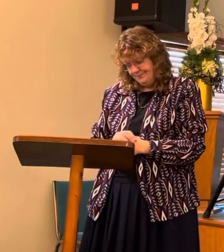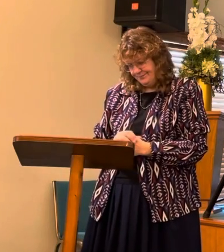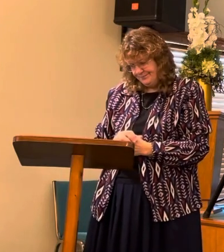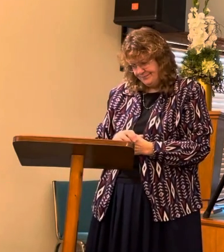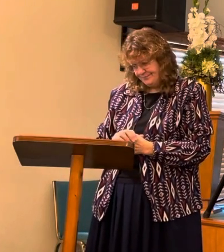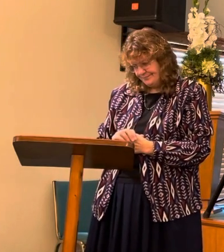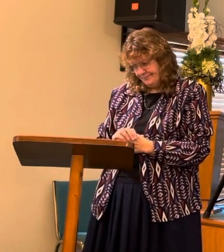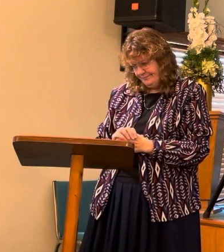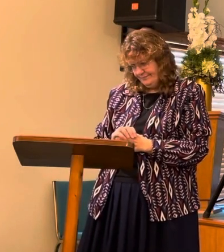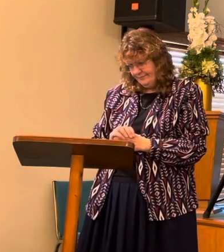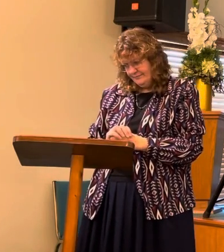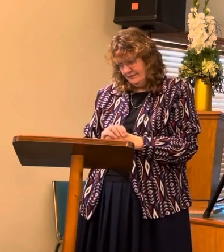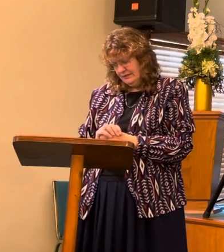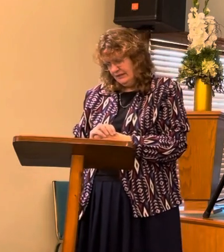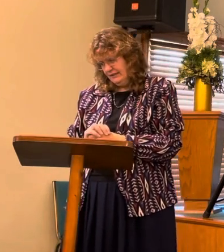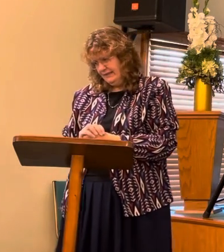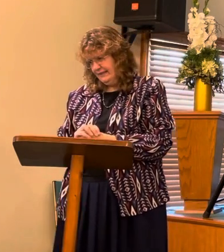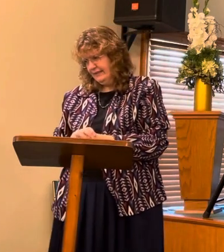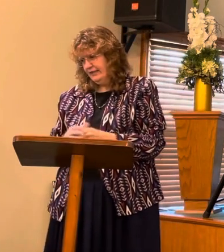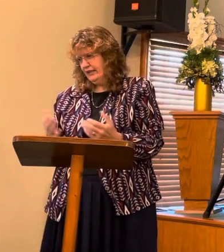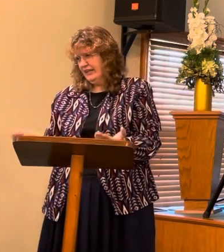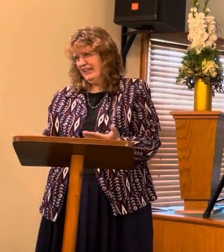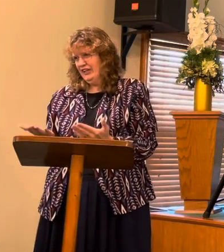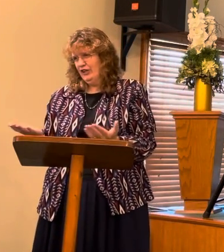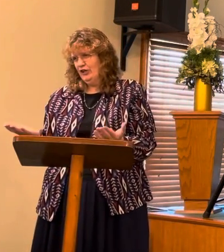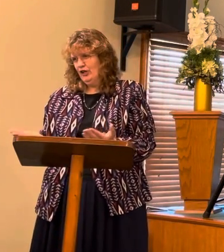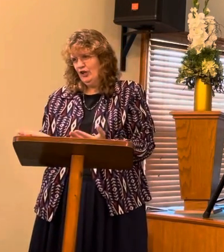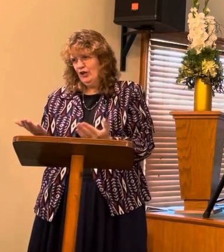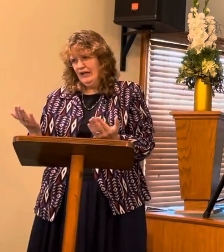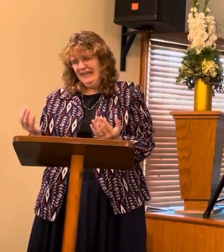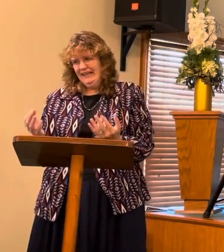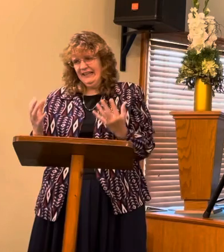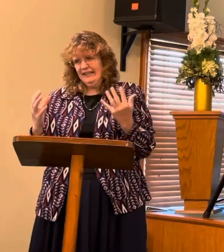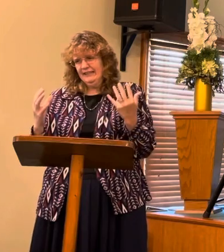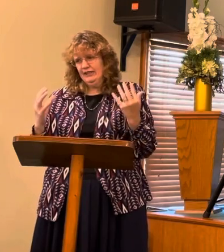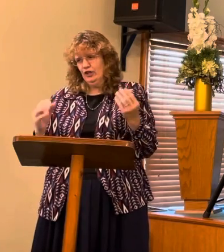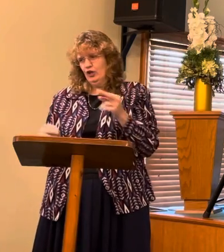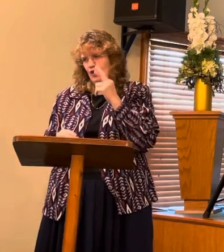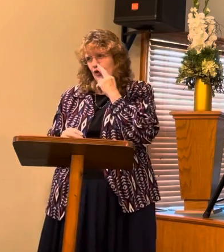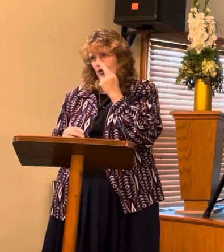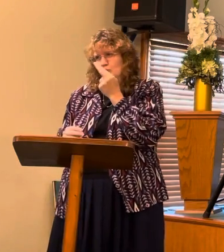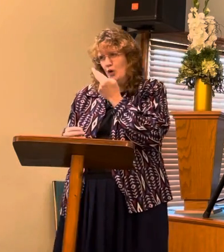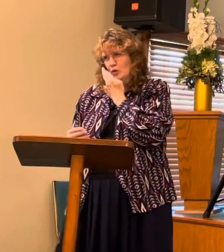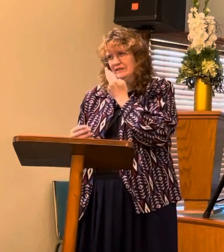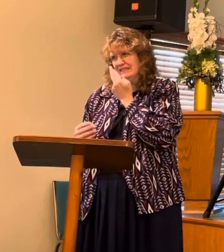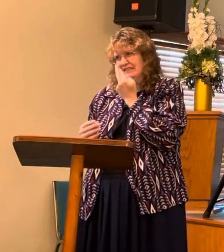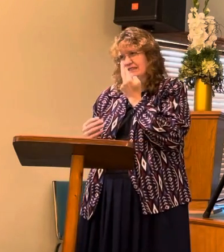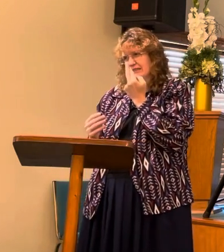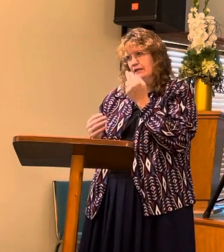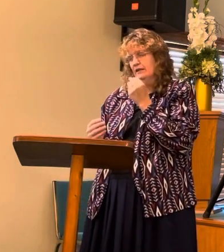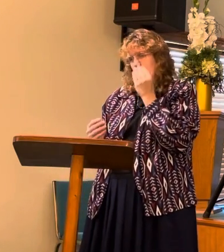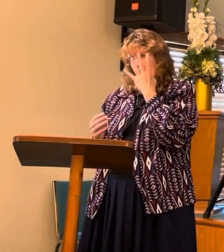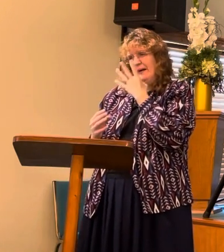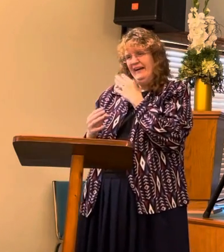Here they look but for a season,